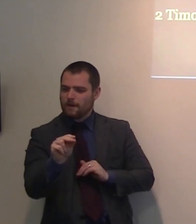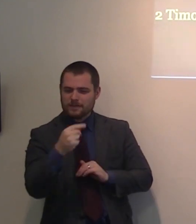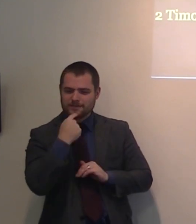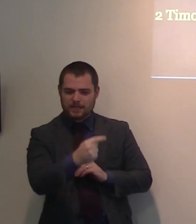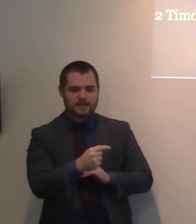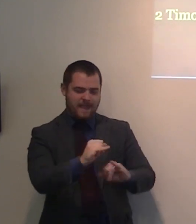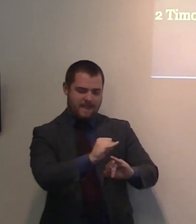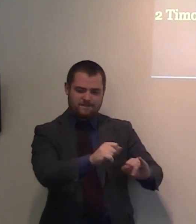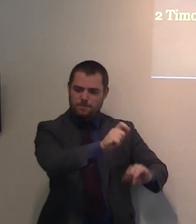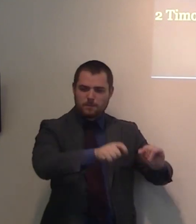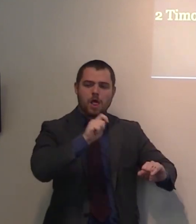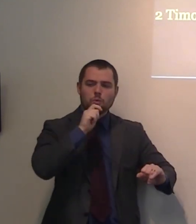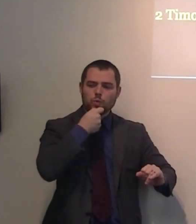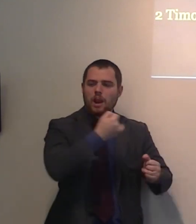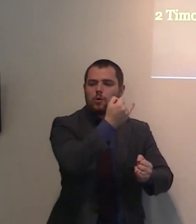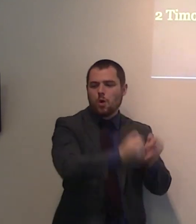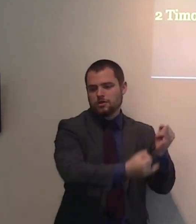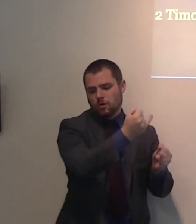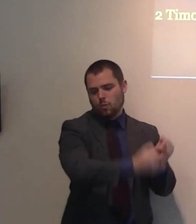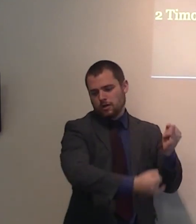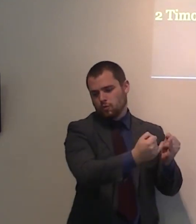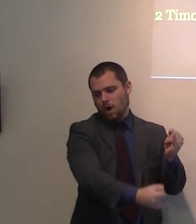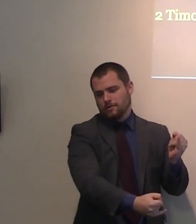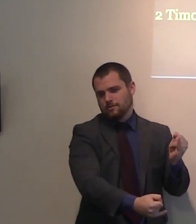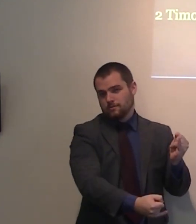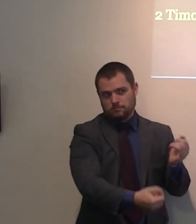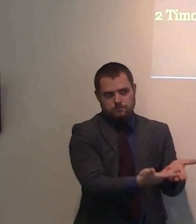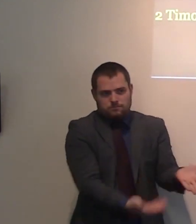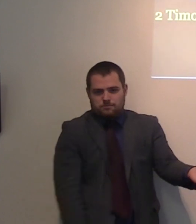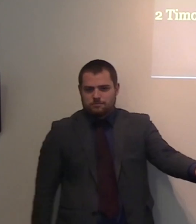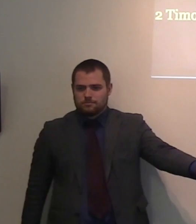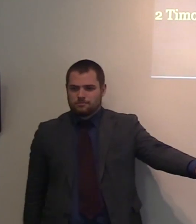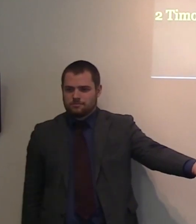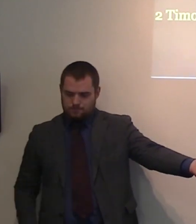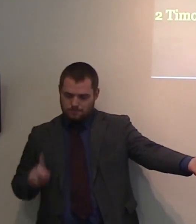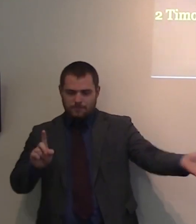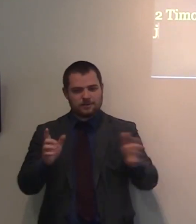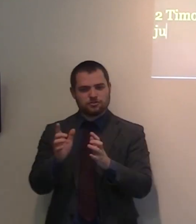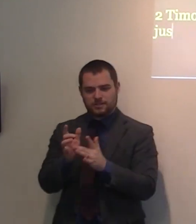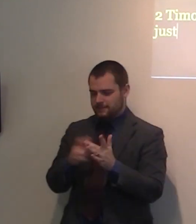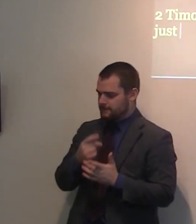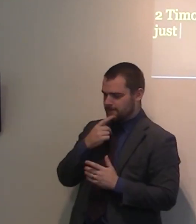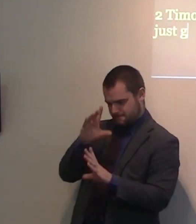grow better, it will go worse. But the Lord Jesus Christ said, you are the salt of the earth.